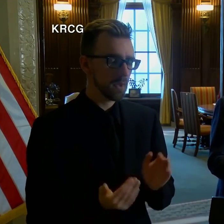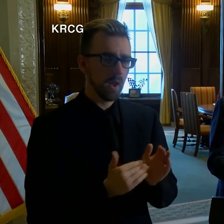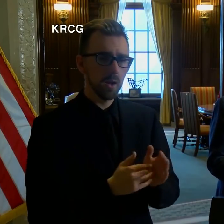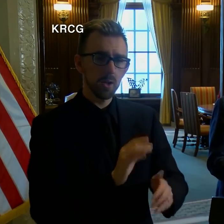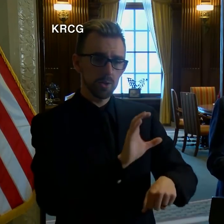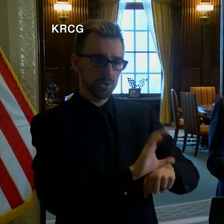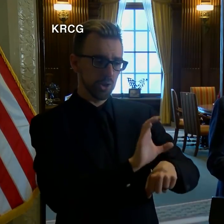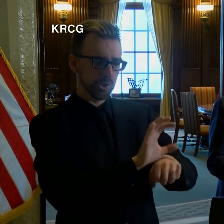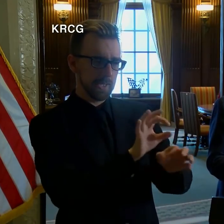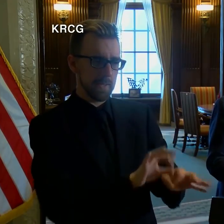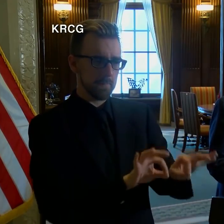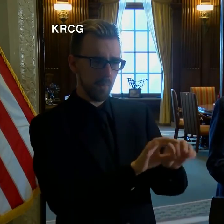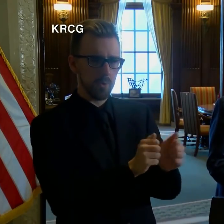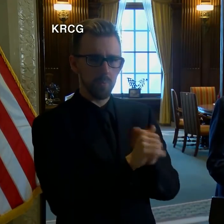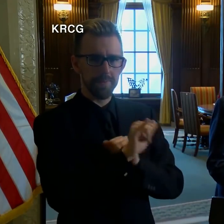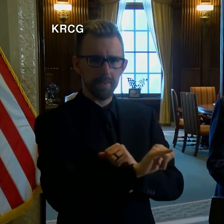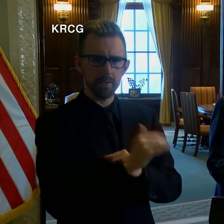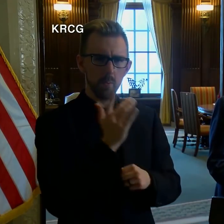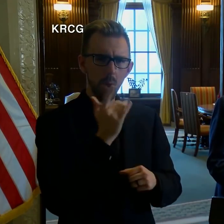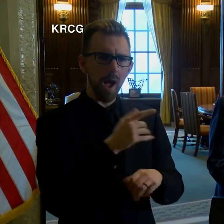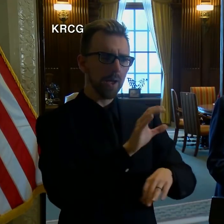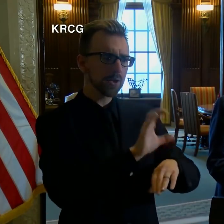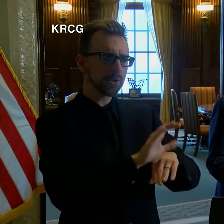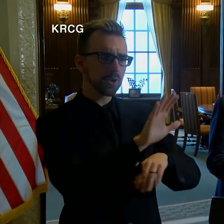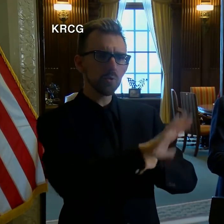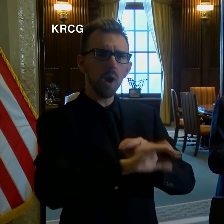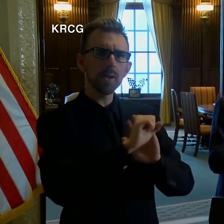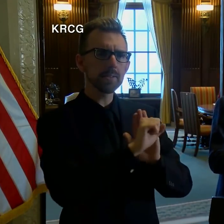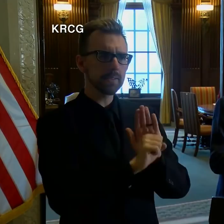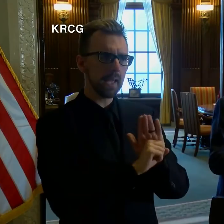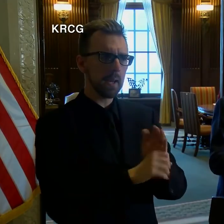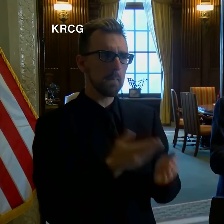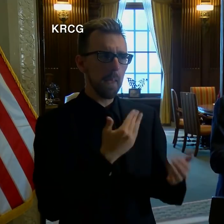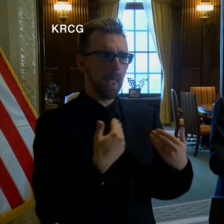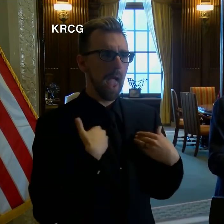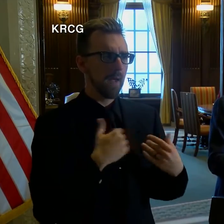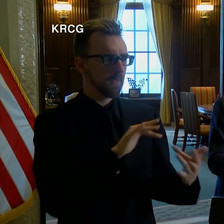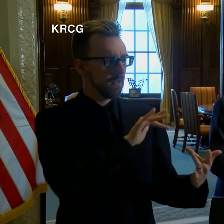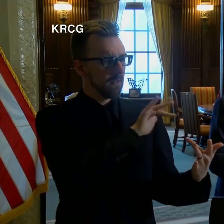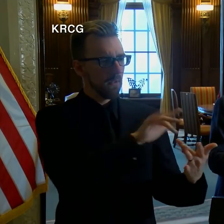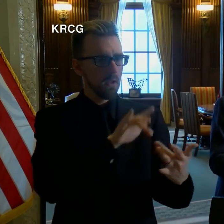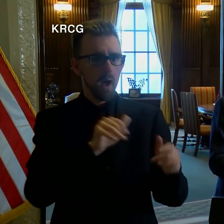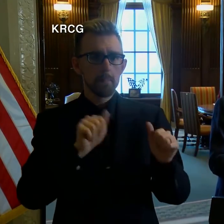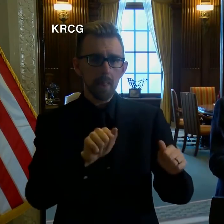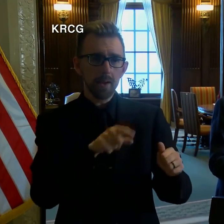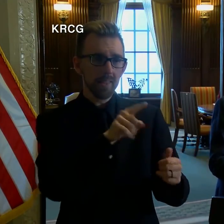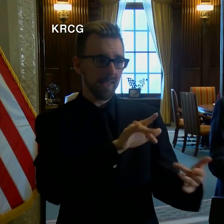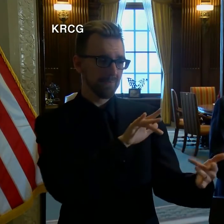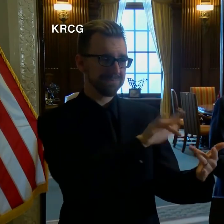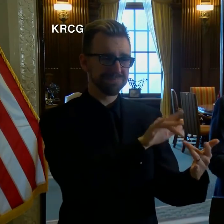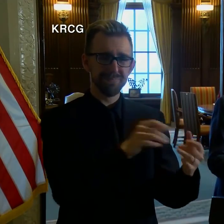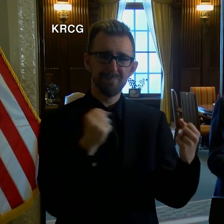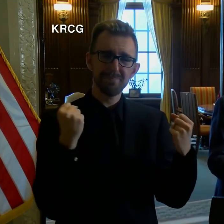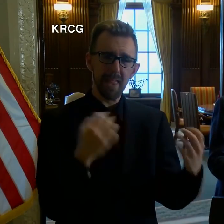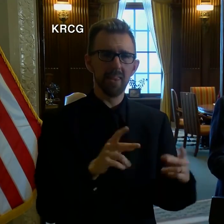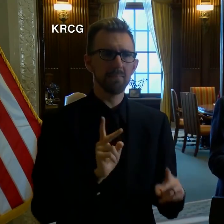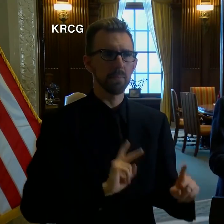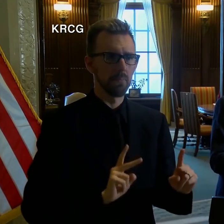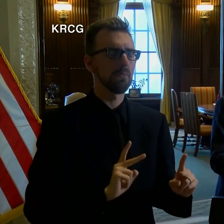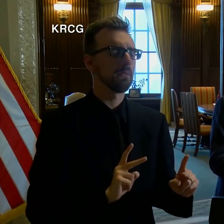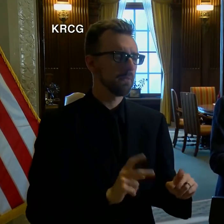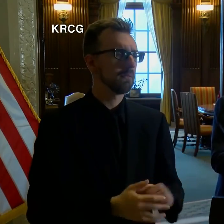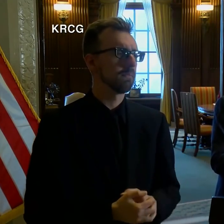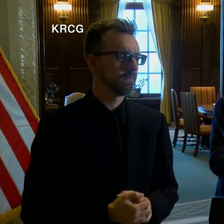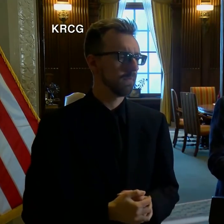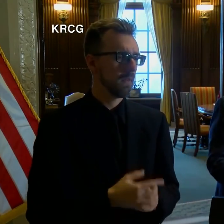important role in this because the churches across the state probably have the outreach ability to reach so many people, you know, and to make